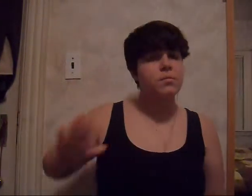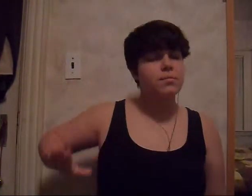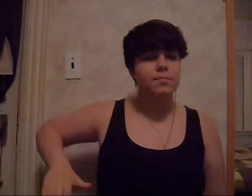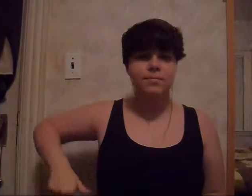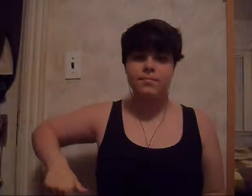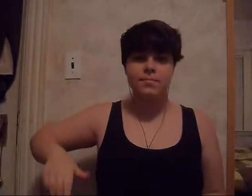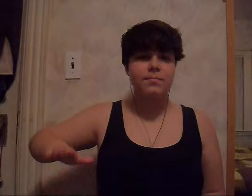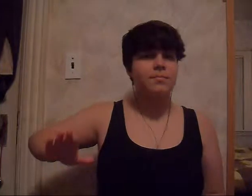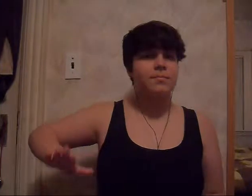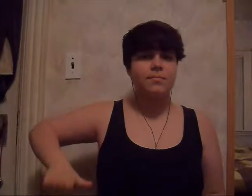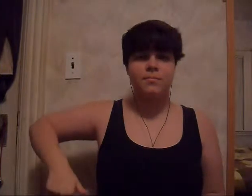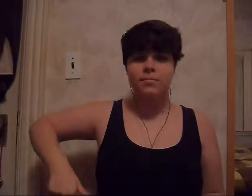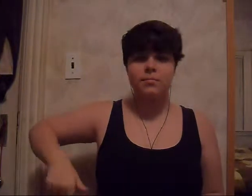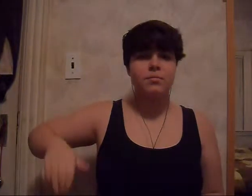It's too late